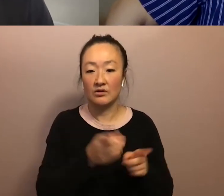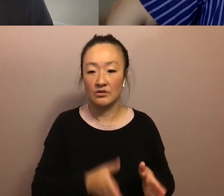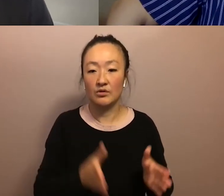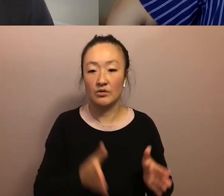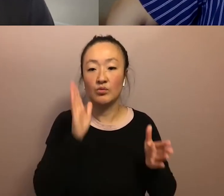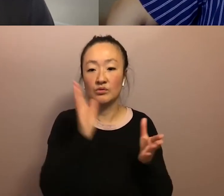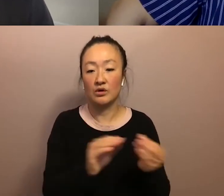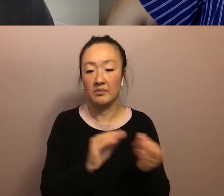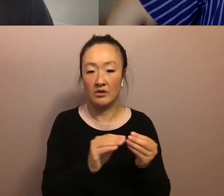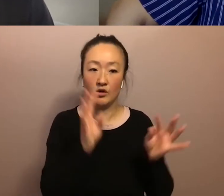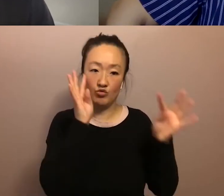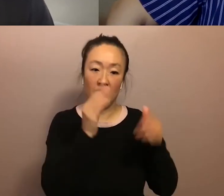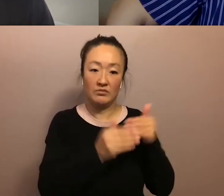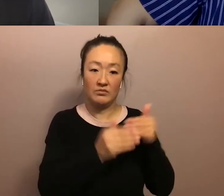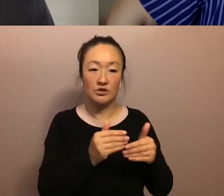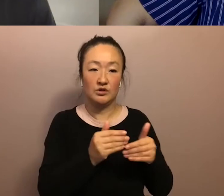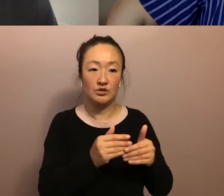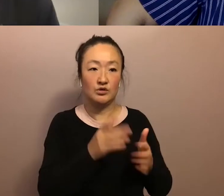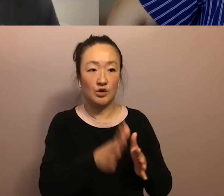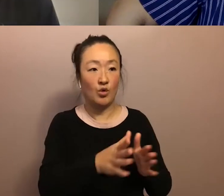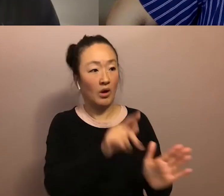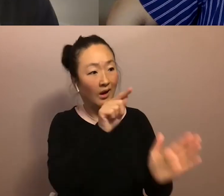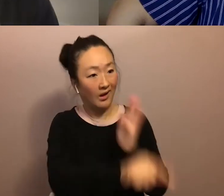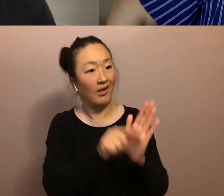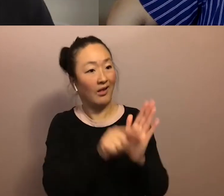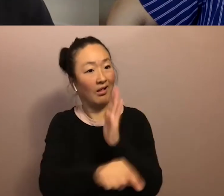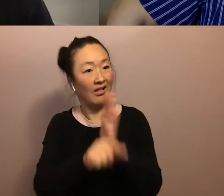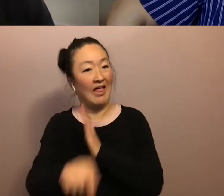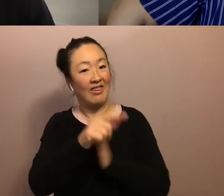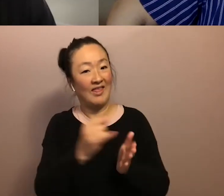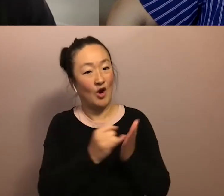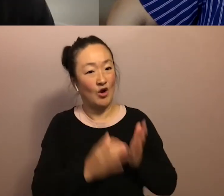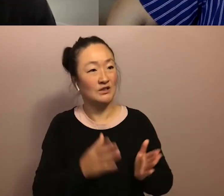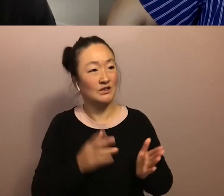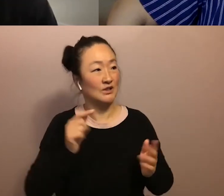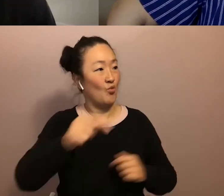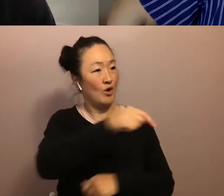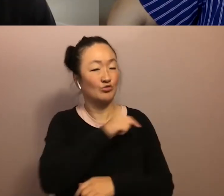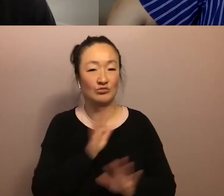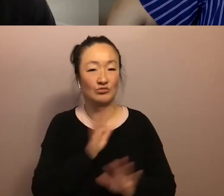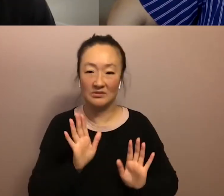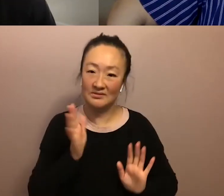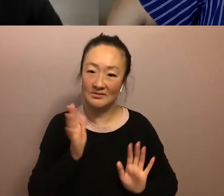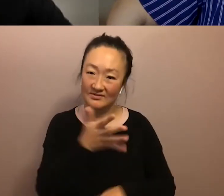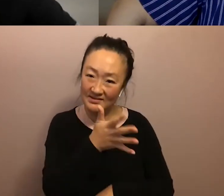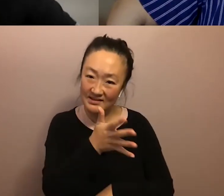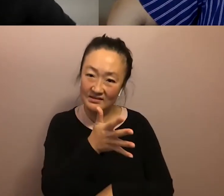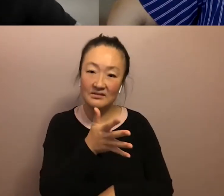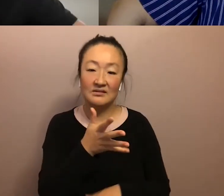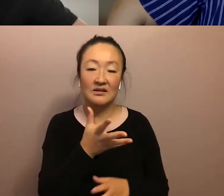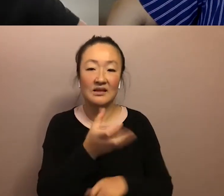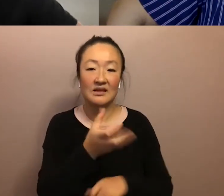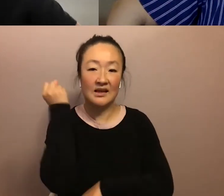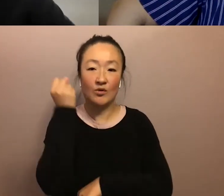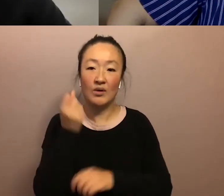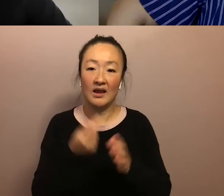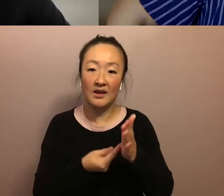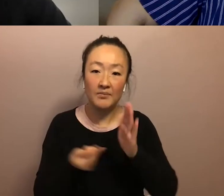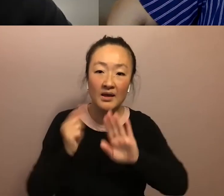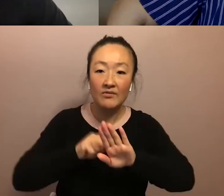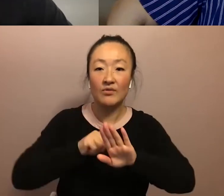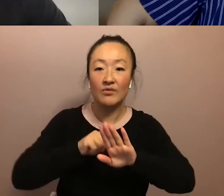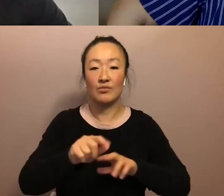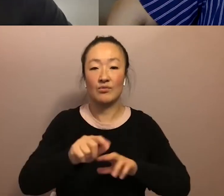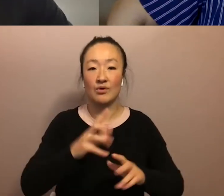stop trying to kill the artists around you. Stop trying to like take away their metaphors and take away their, the